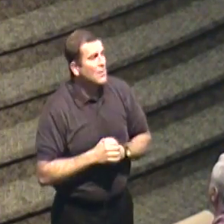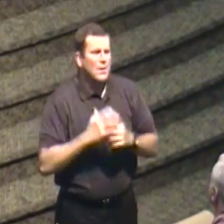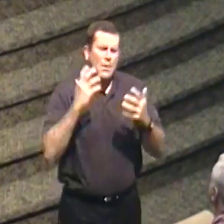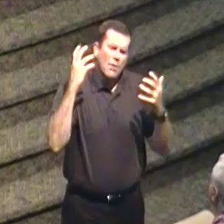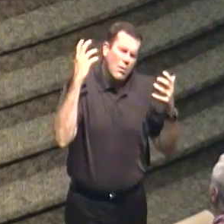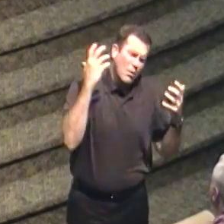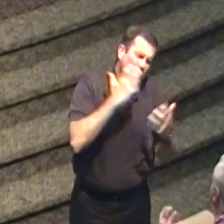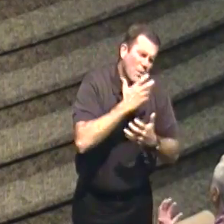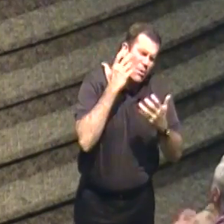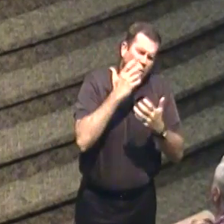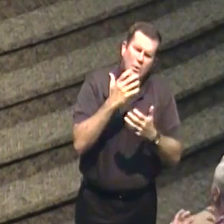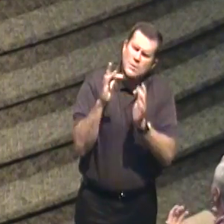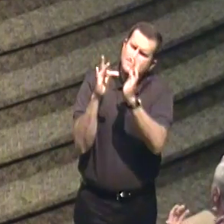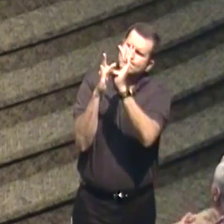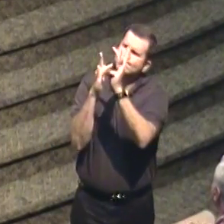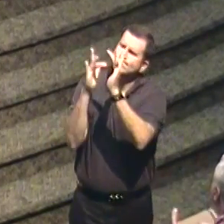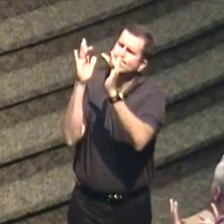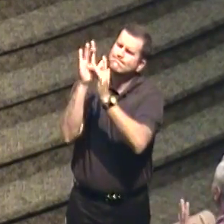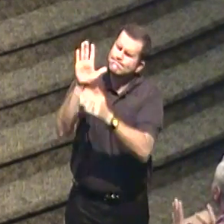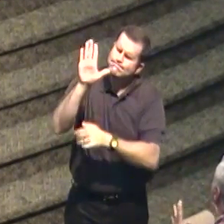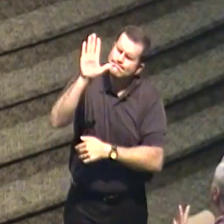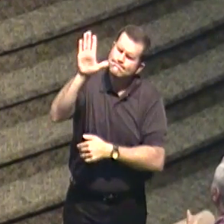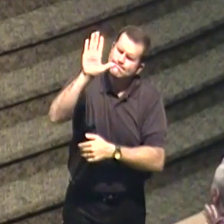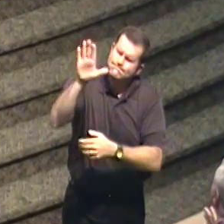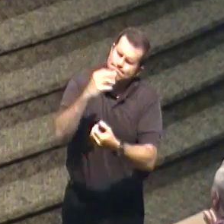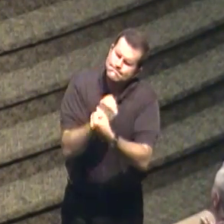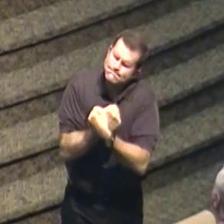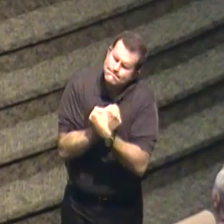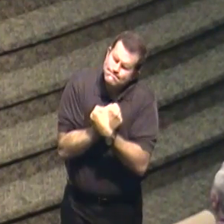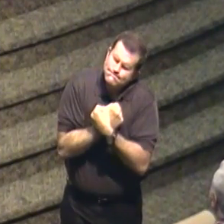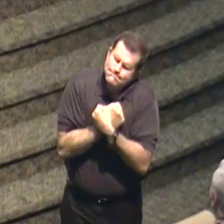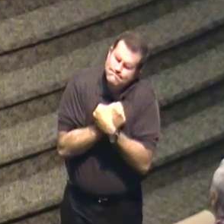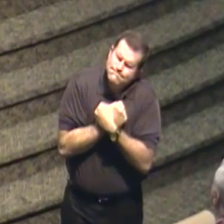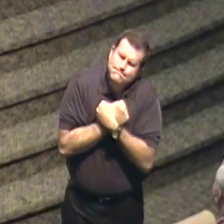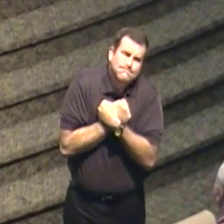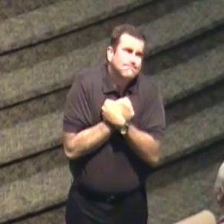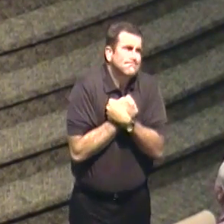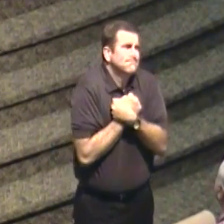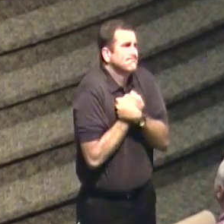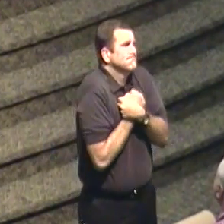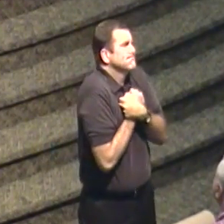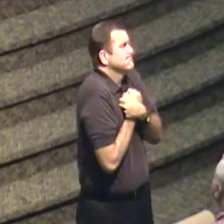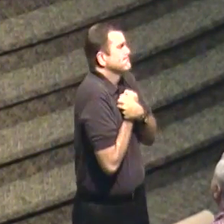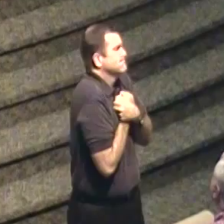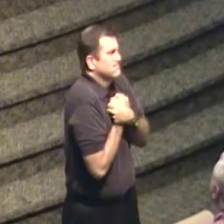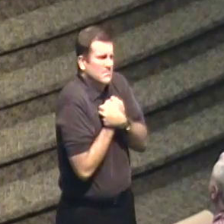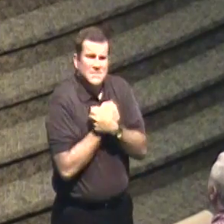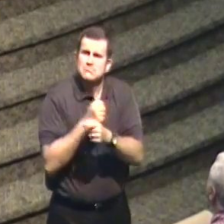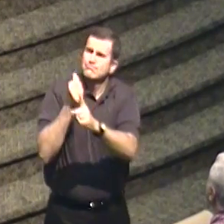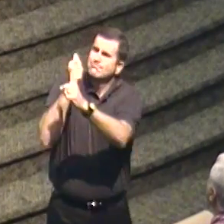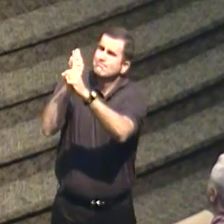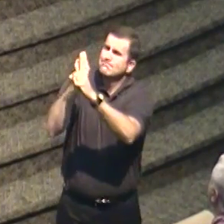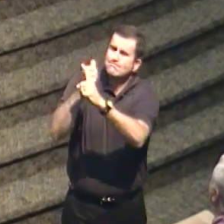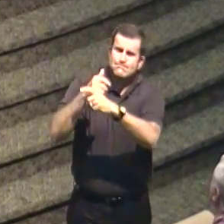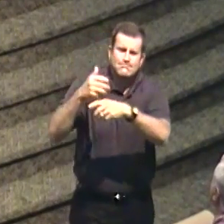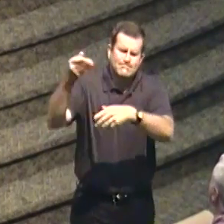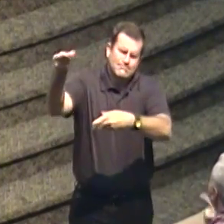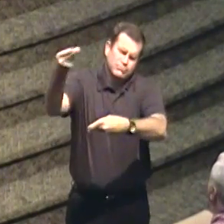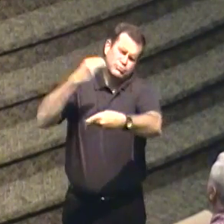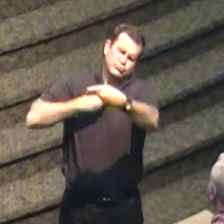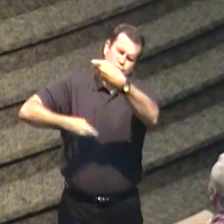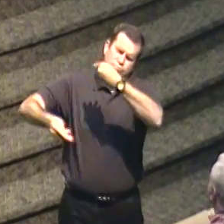time. the love. Hold the love. Oh, Jesus.